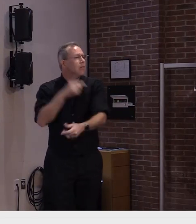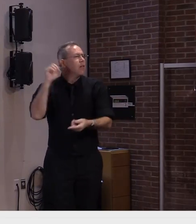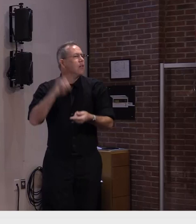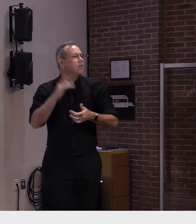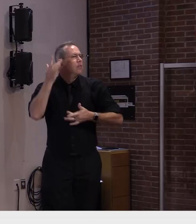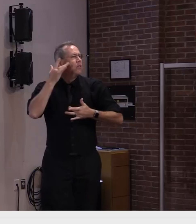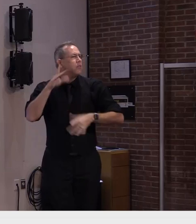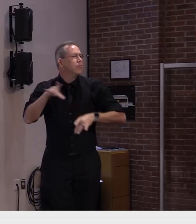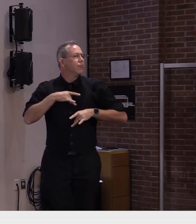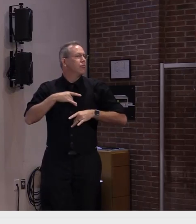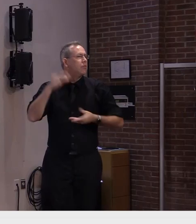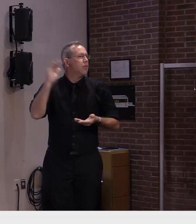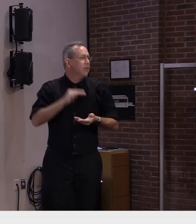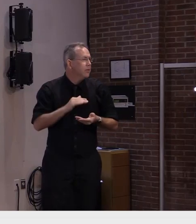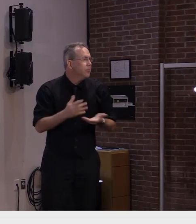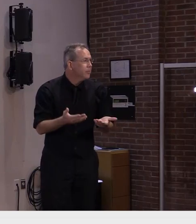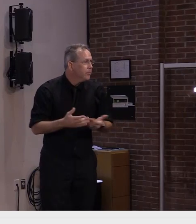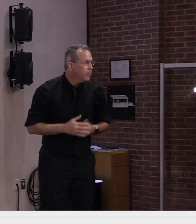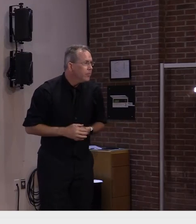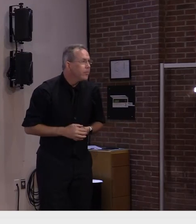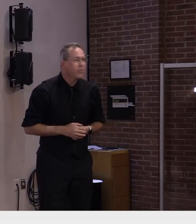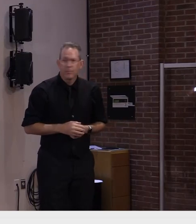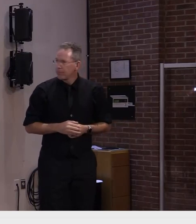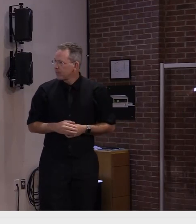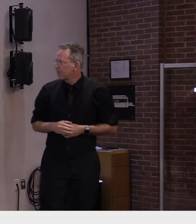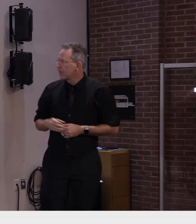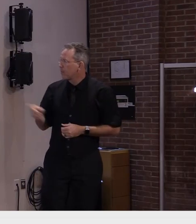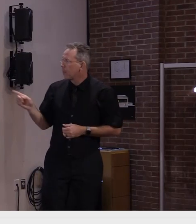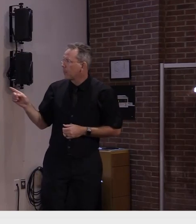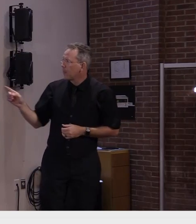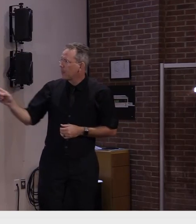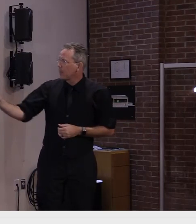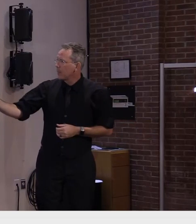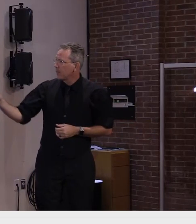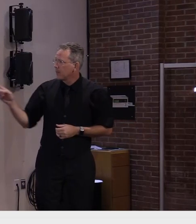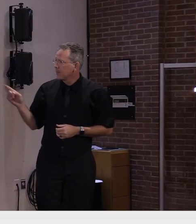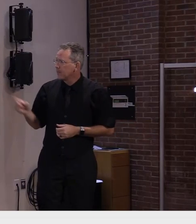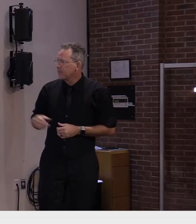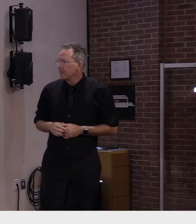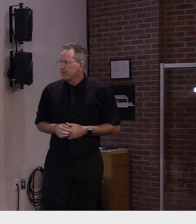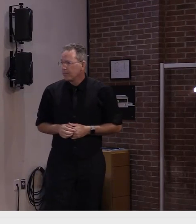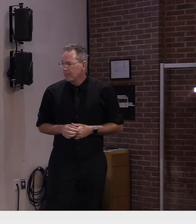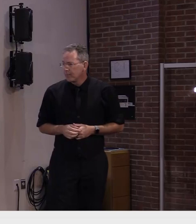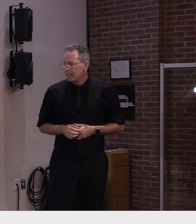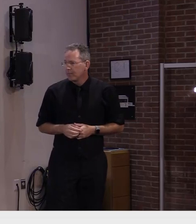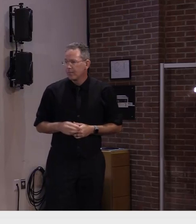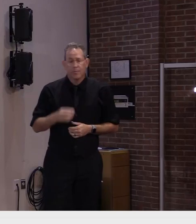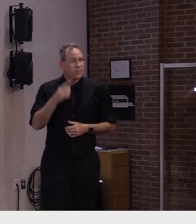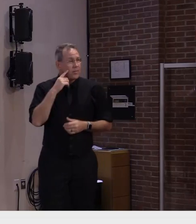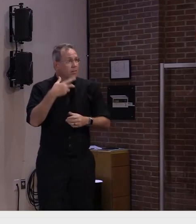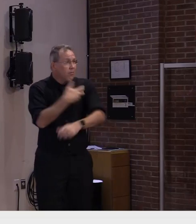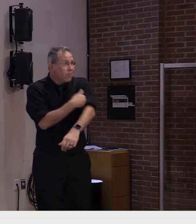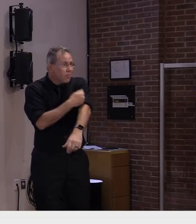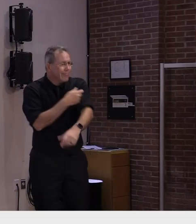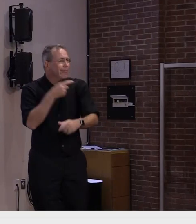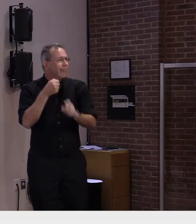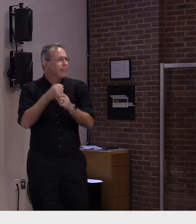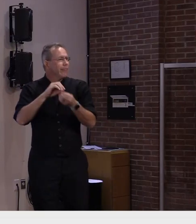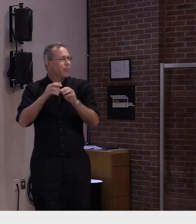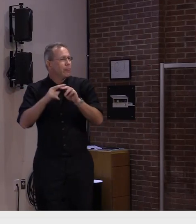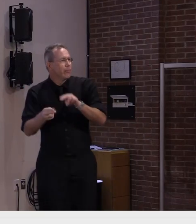change in the national weekly case growth we can see that cases have been rising in the u.s over the last seven weeks